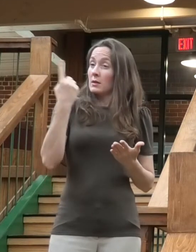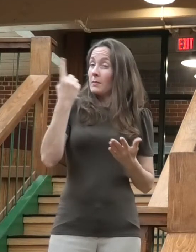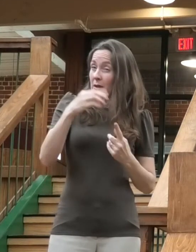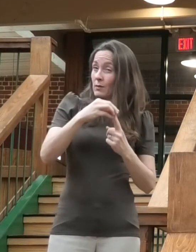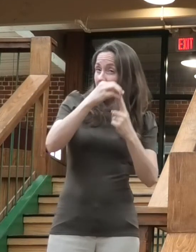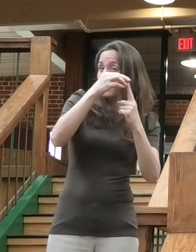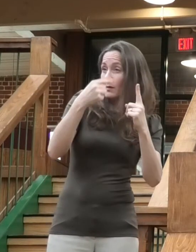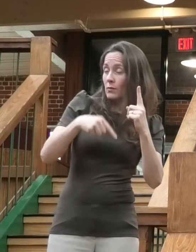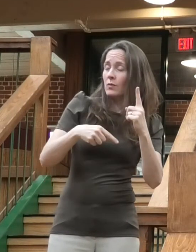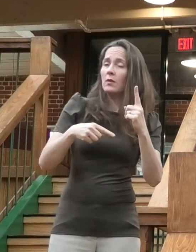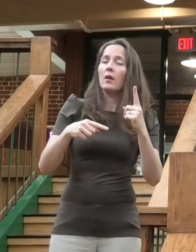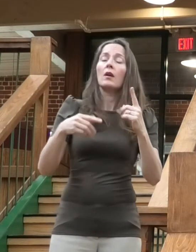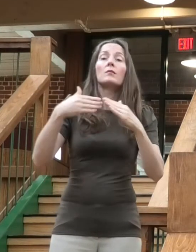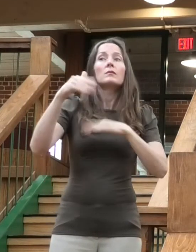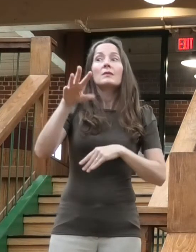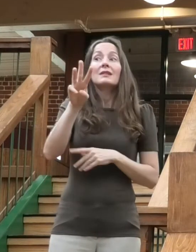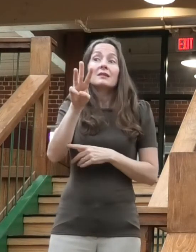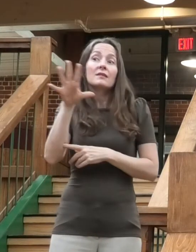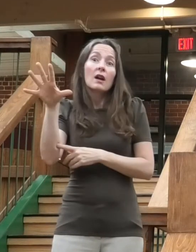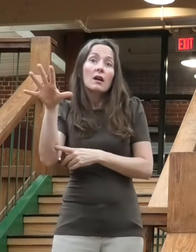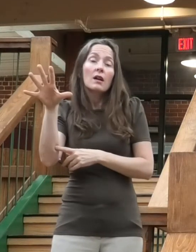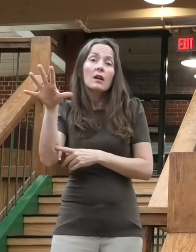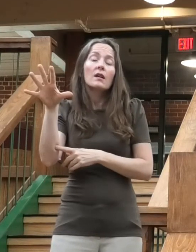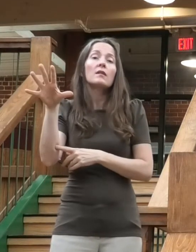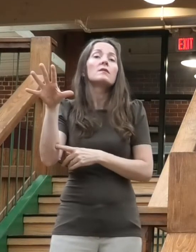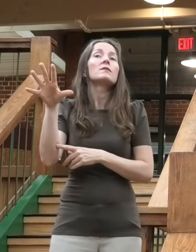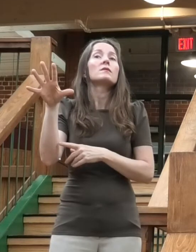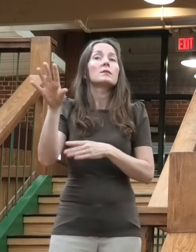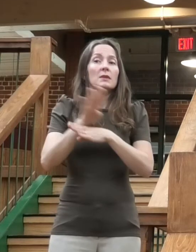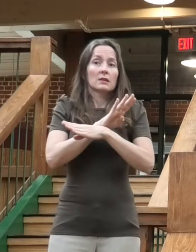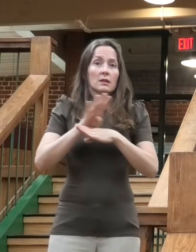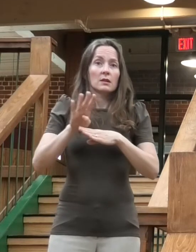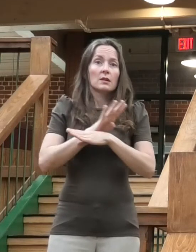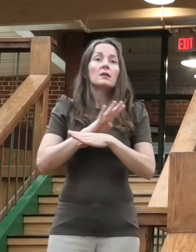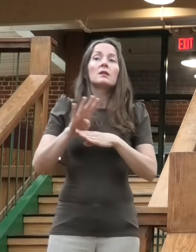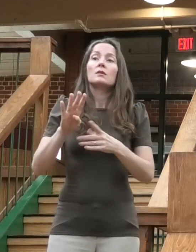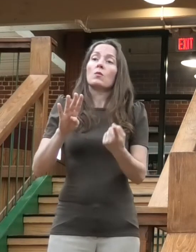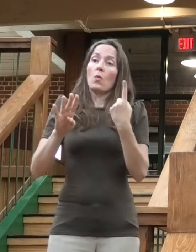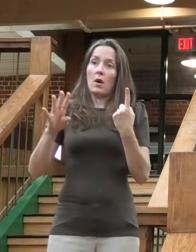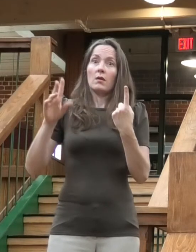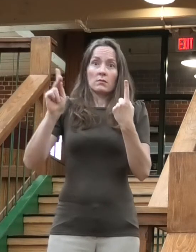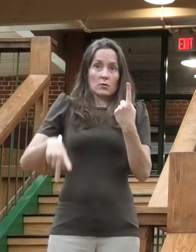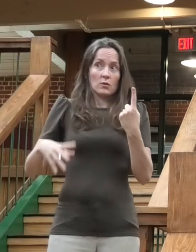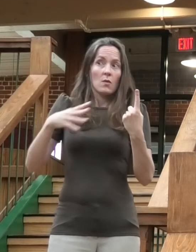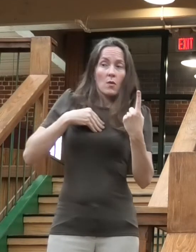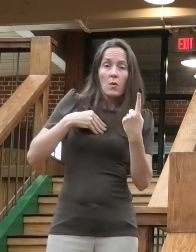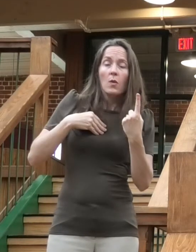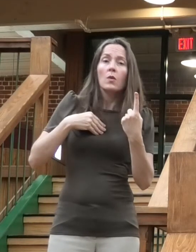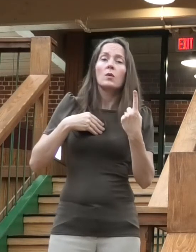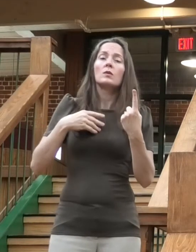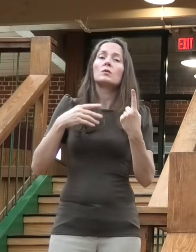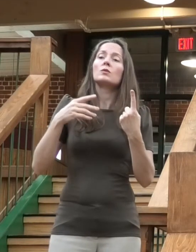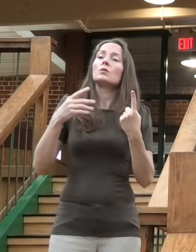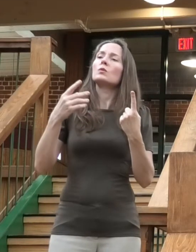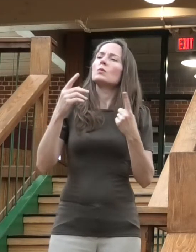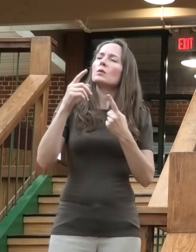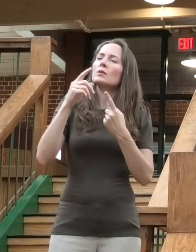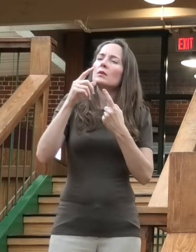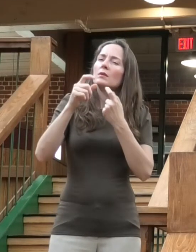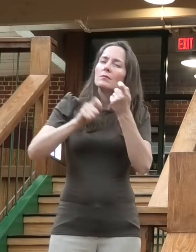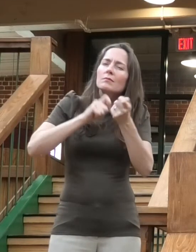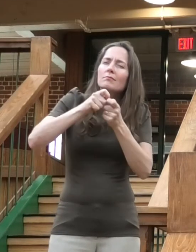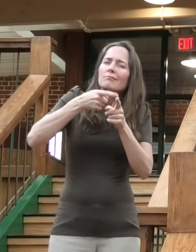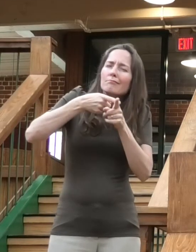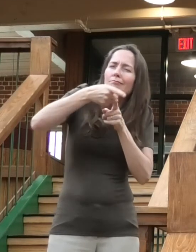than 65 sole proprietor small businesses, from specialty retail, to studio artists, to